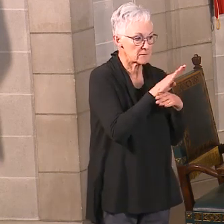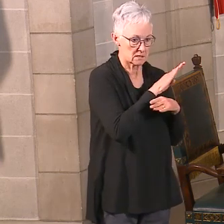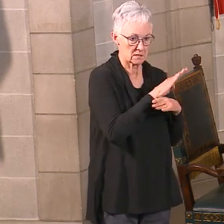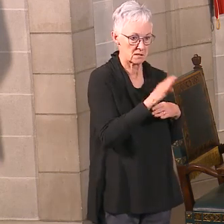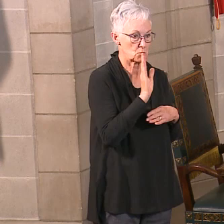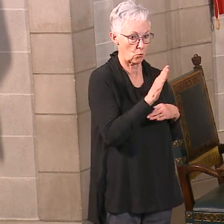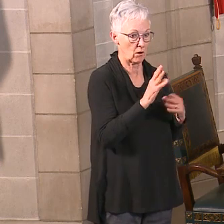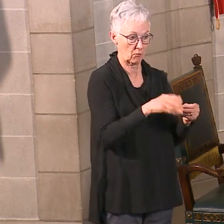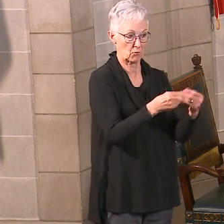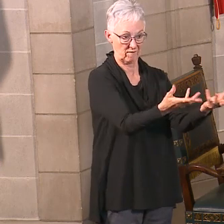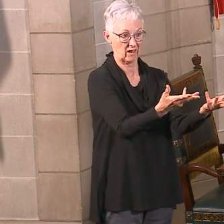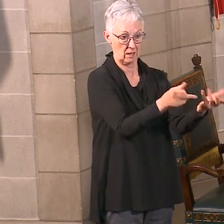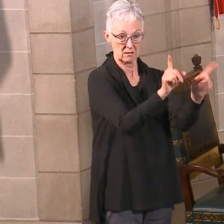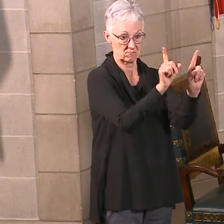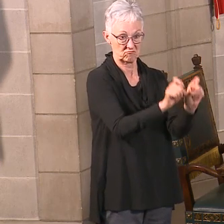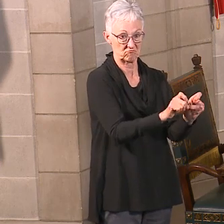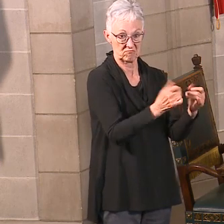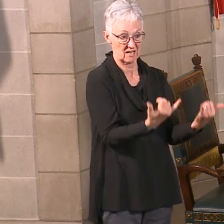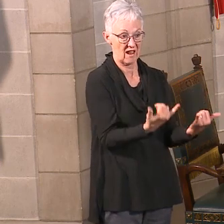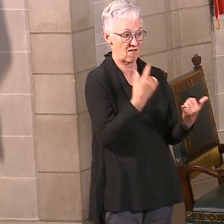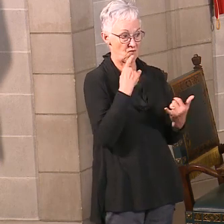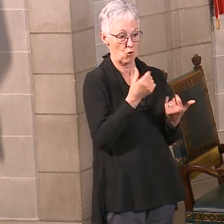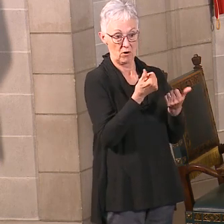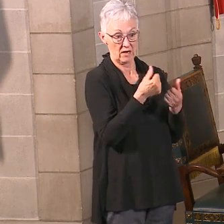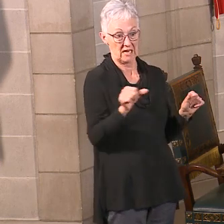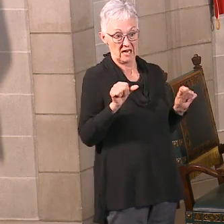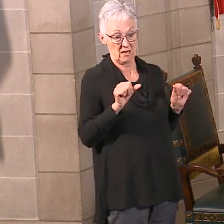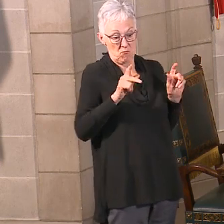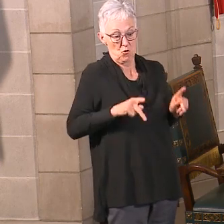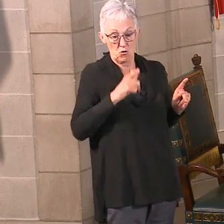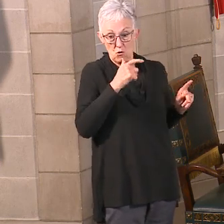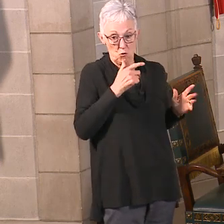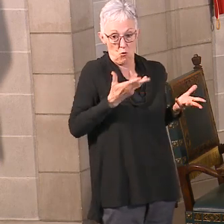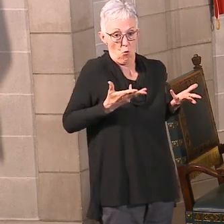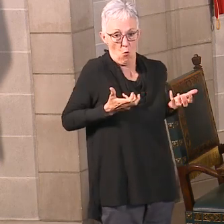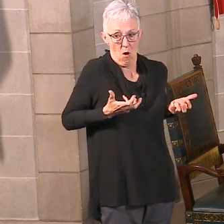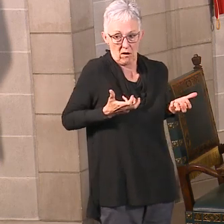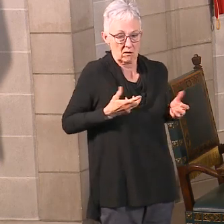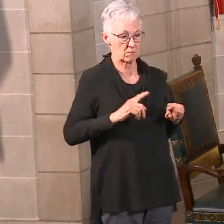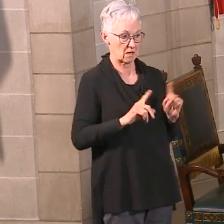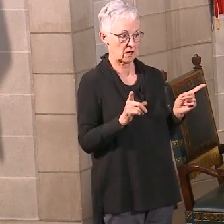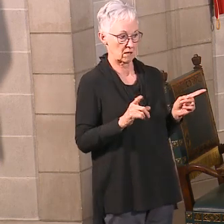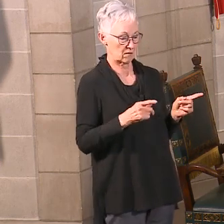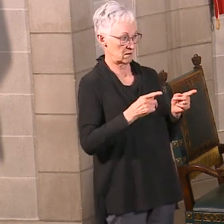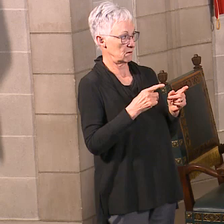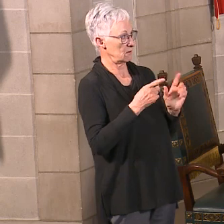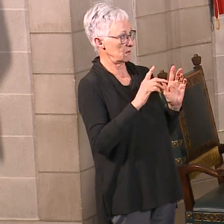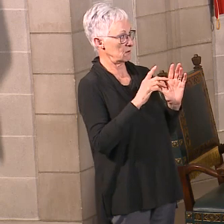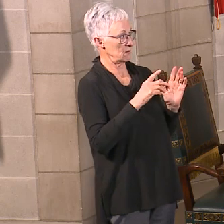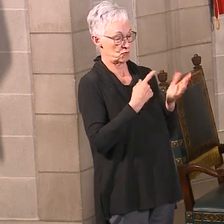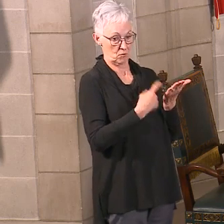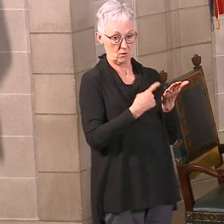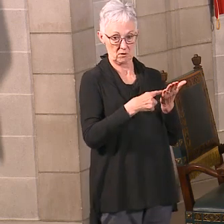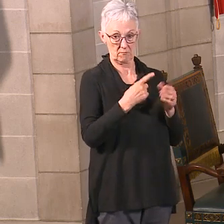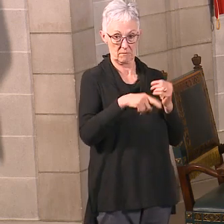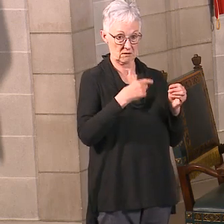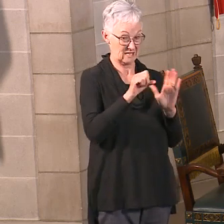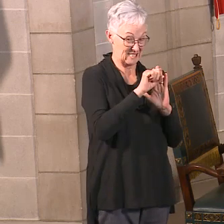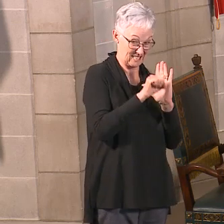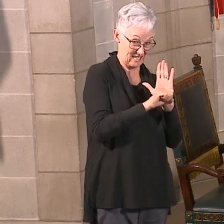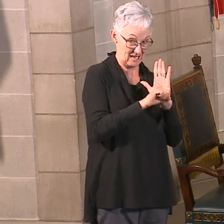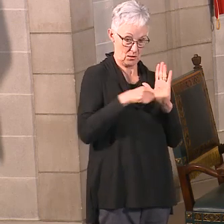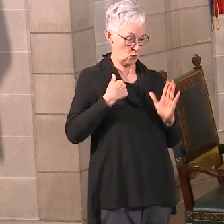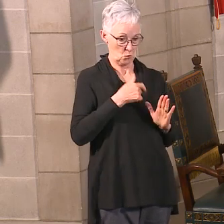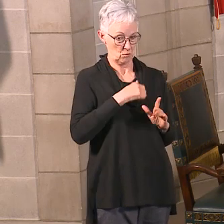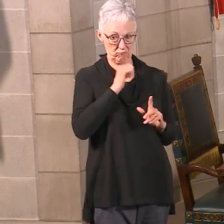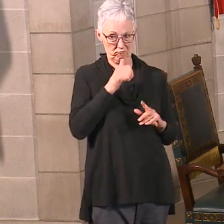So I'd certainly, you know, say that those resources may be out there, but if you're talking specifically from the state, we don't have a program for that